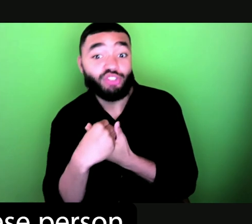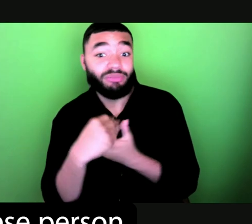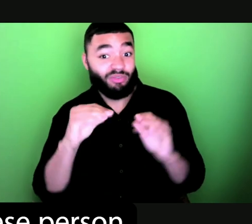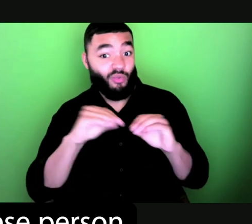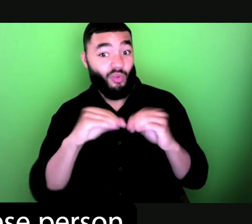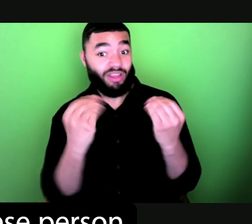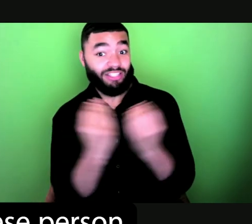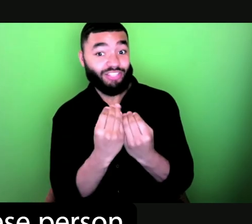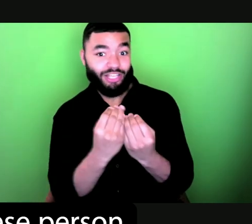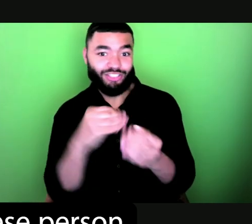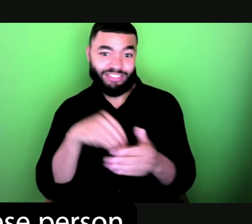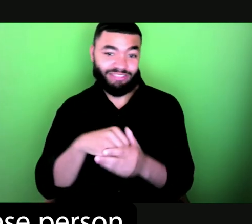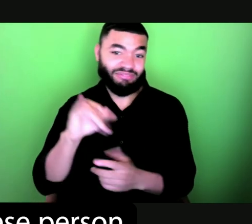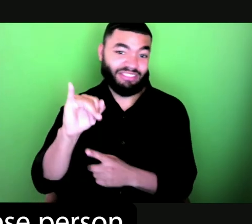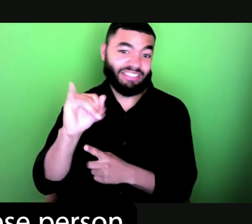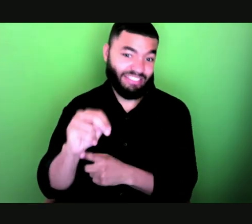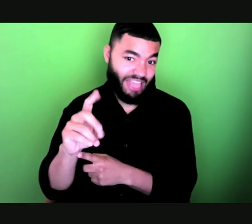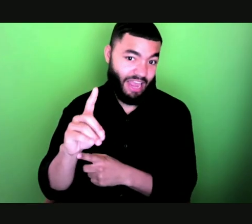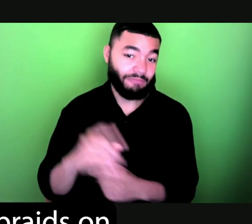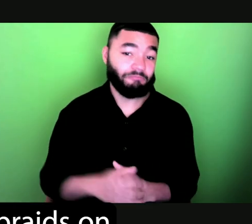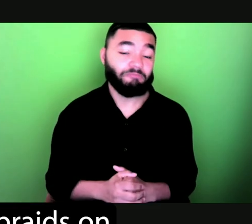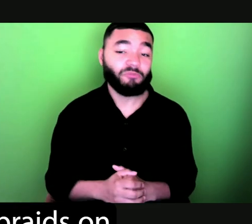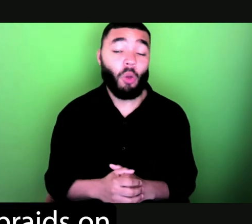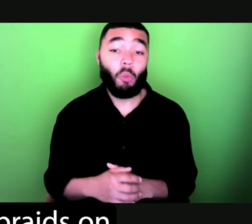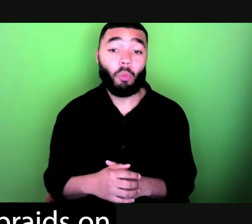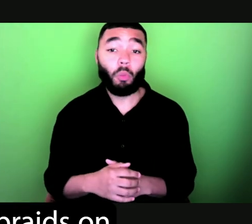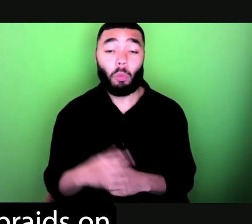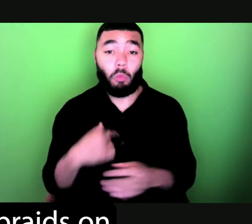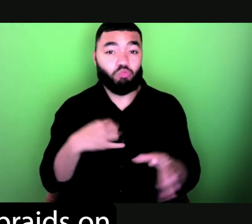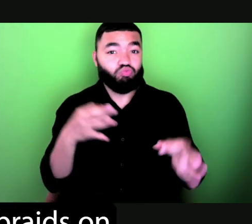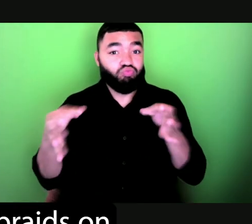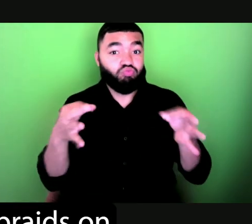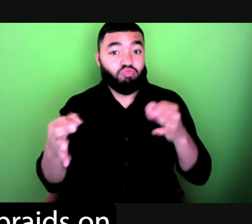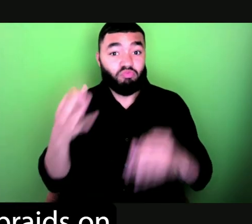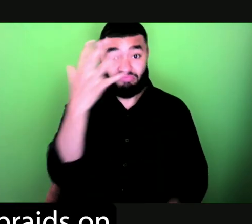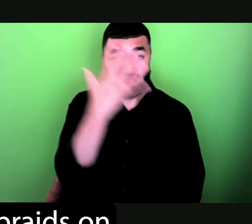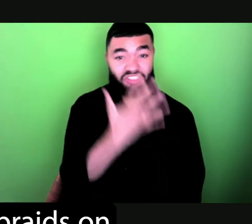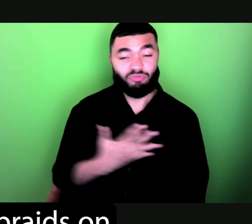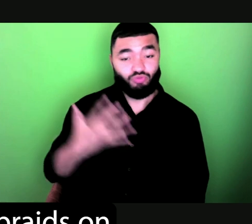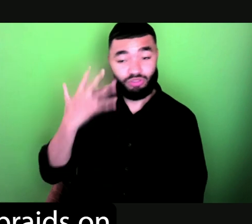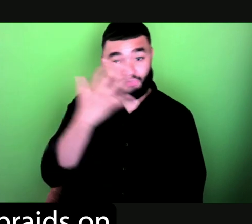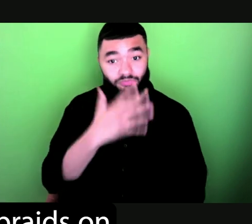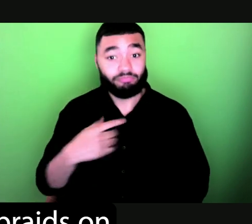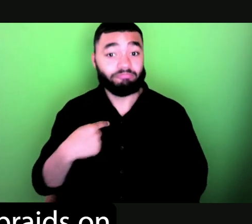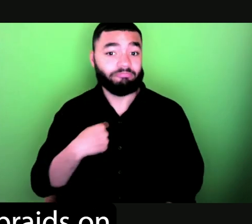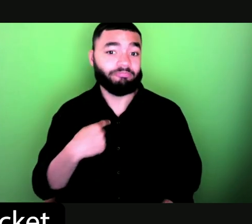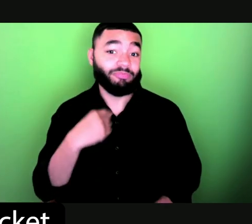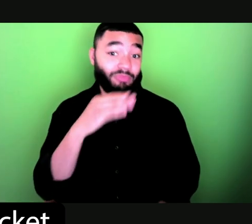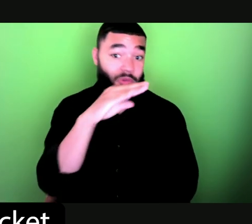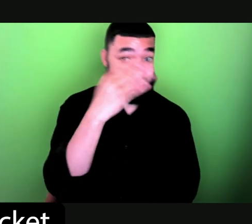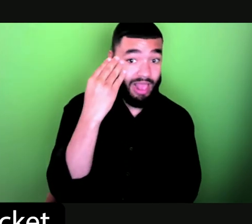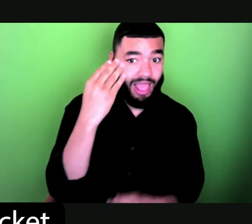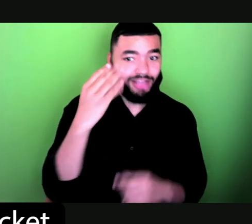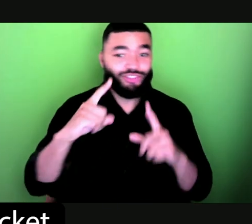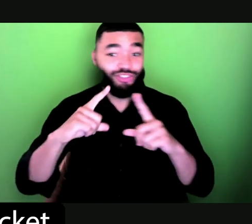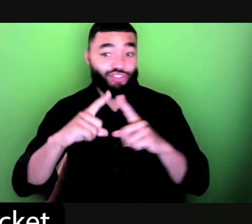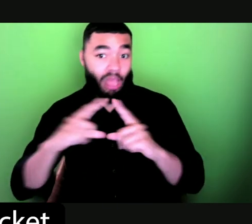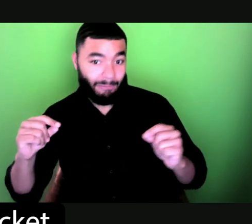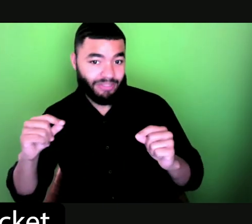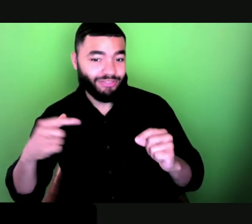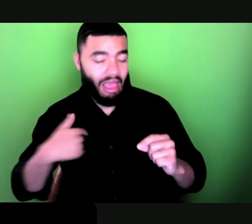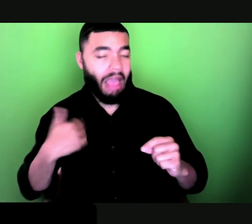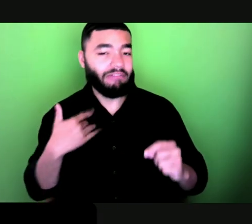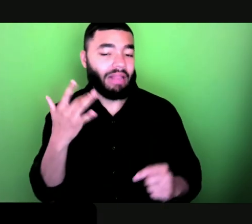a Black and Japanese person, so I have lighter skin, I have long braids on, and I'm wearing a red suit jacket and a Black